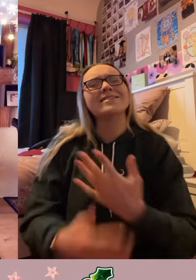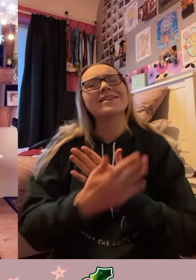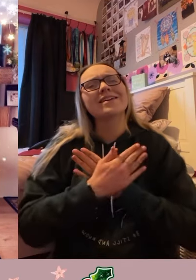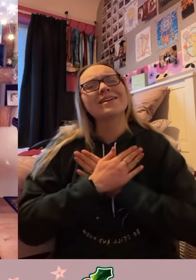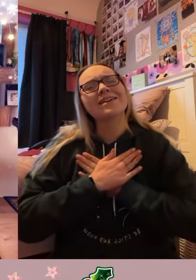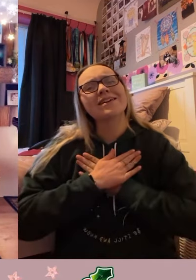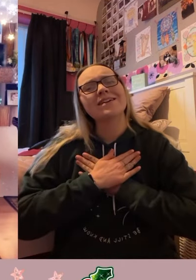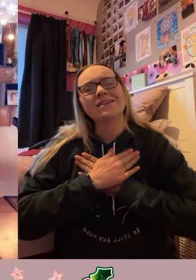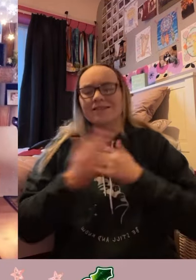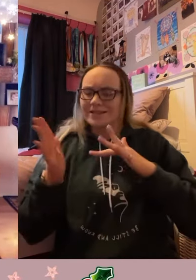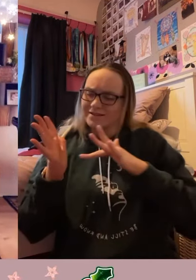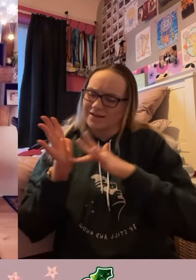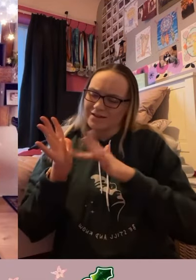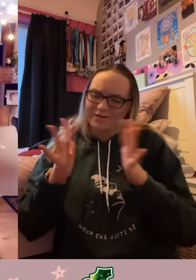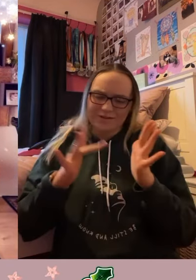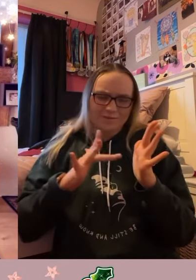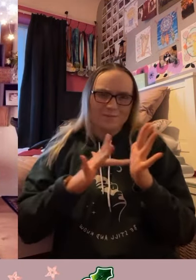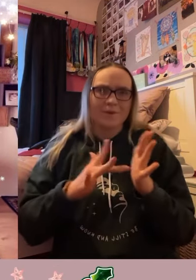Savior's birth.